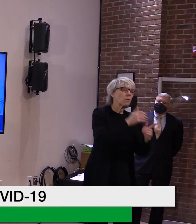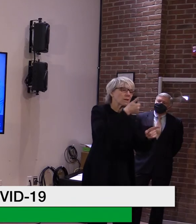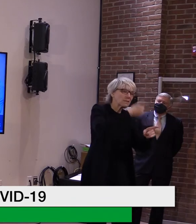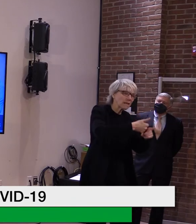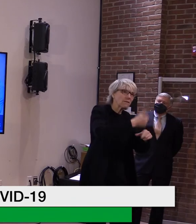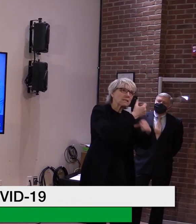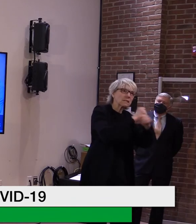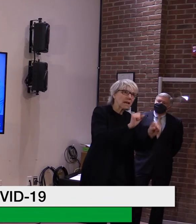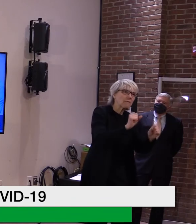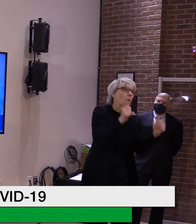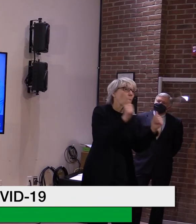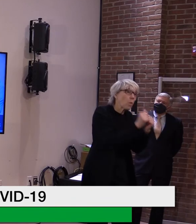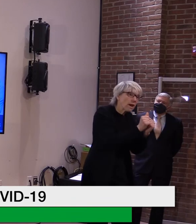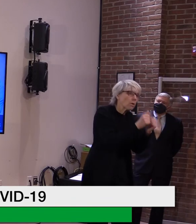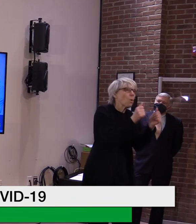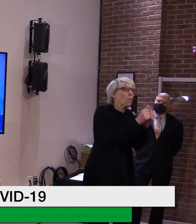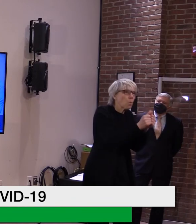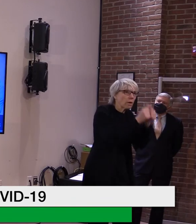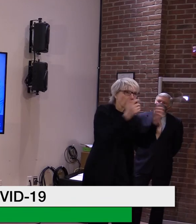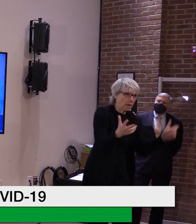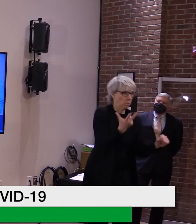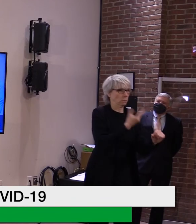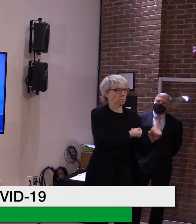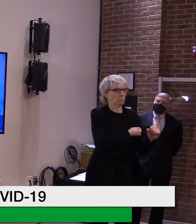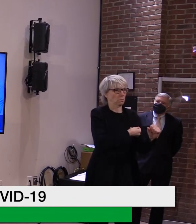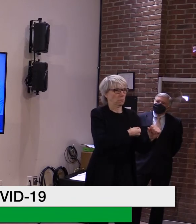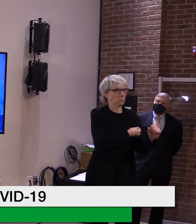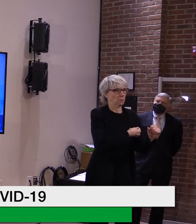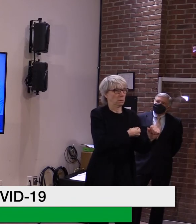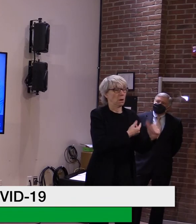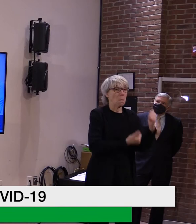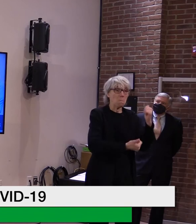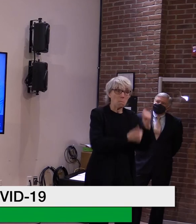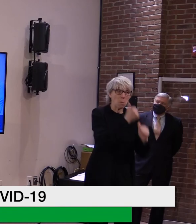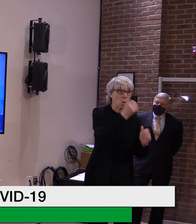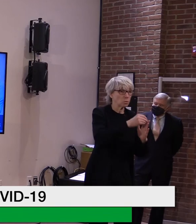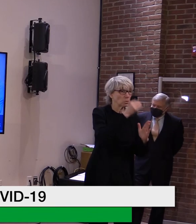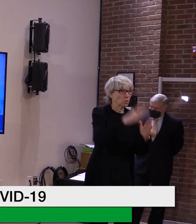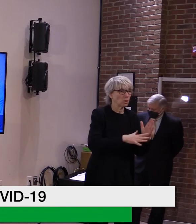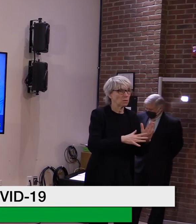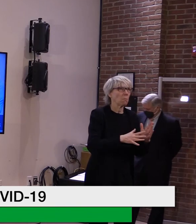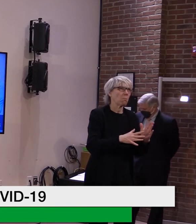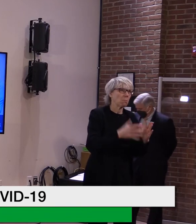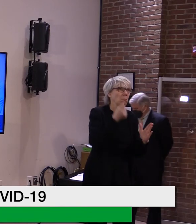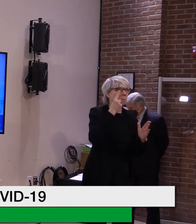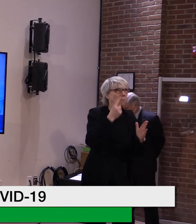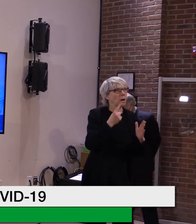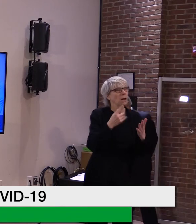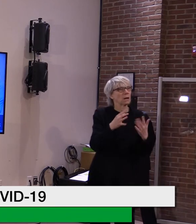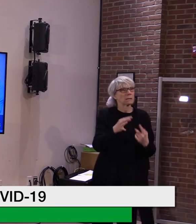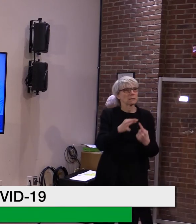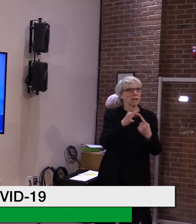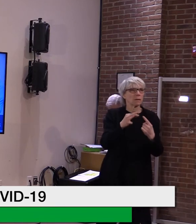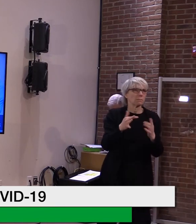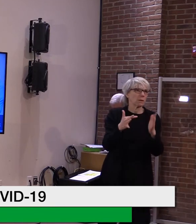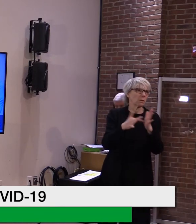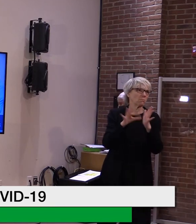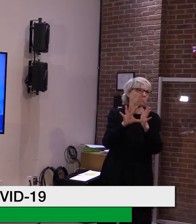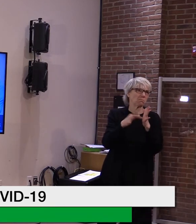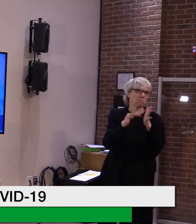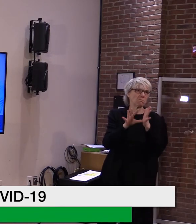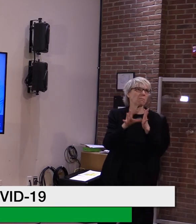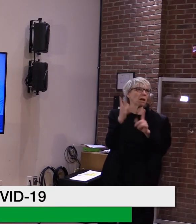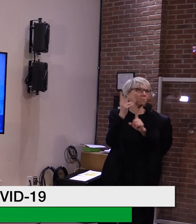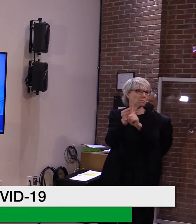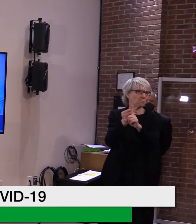the majority of students, except for maybe 11th or 12th graders at best, uh, won't be able to be vaccinated until we have a